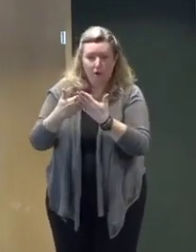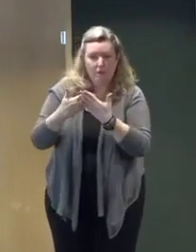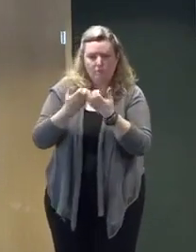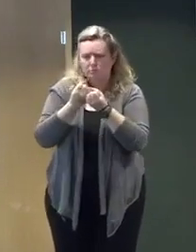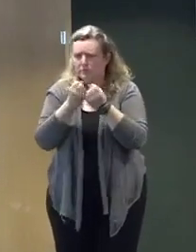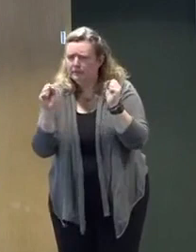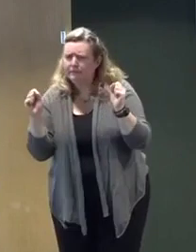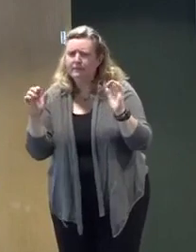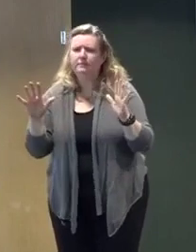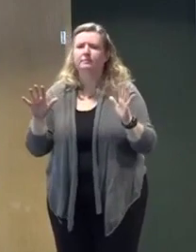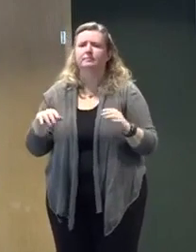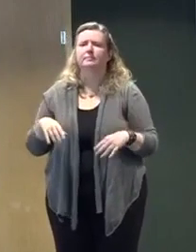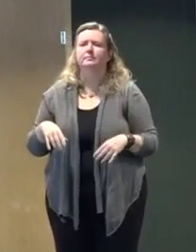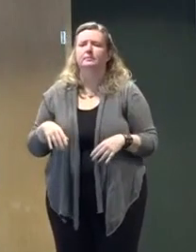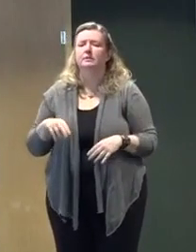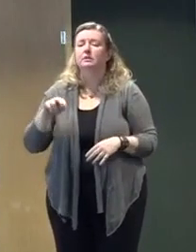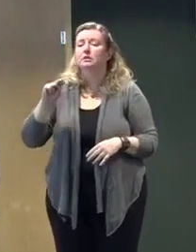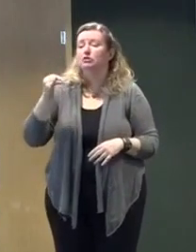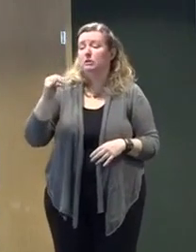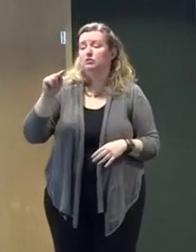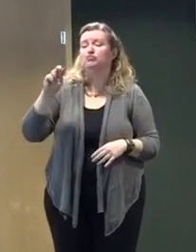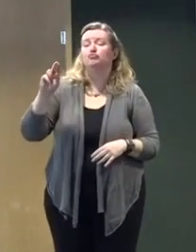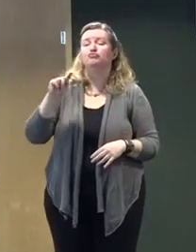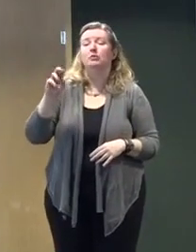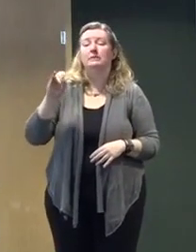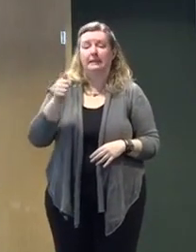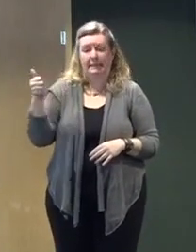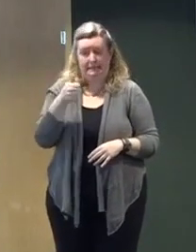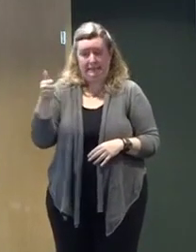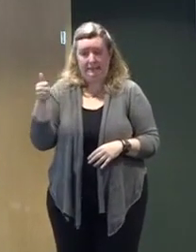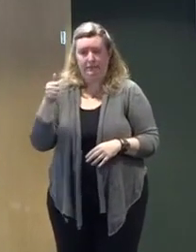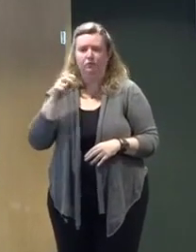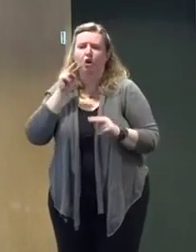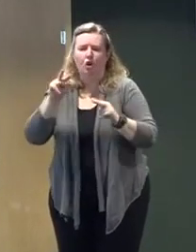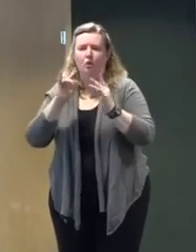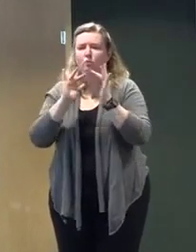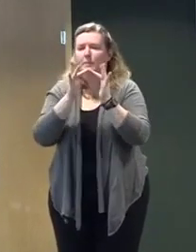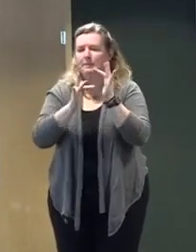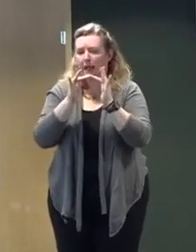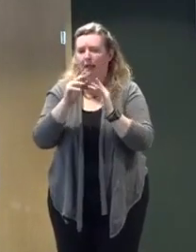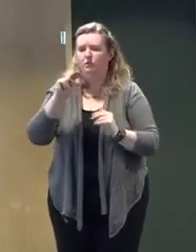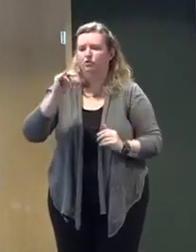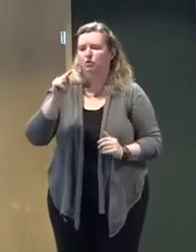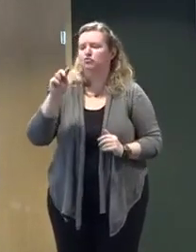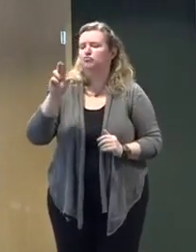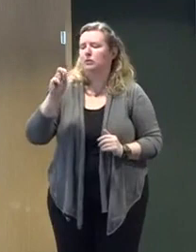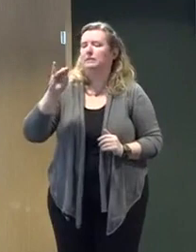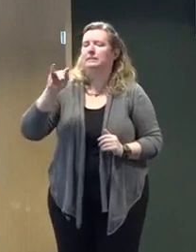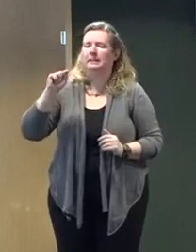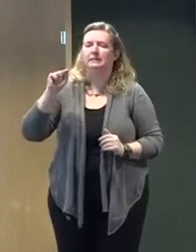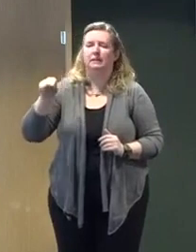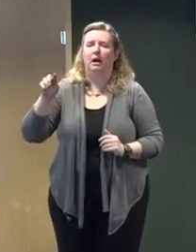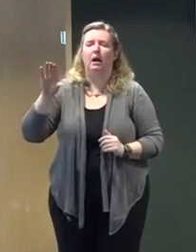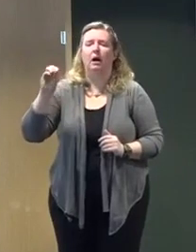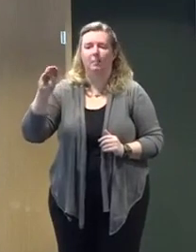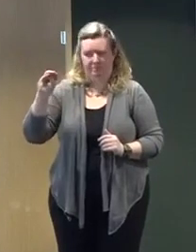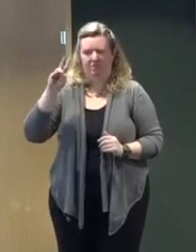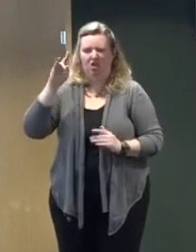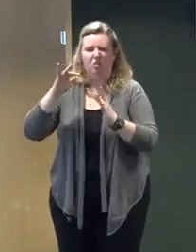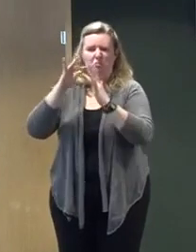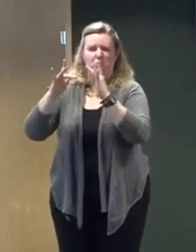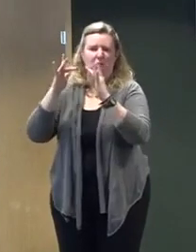just going to have to look up for service, njtransit.com, njtransit.com. We are also concerned,